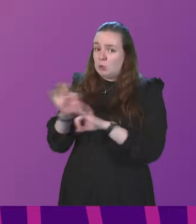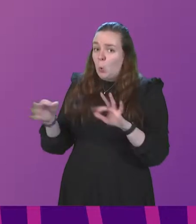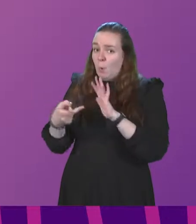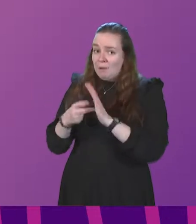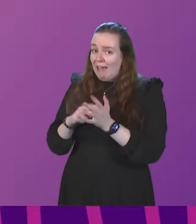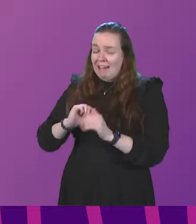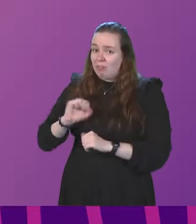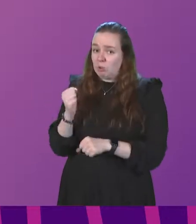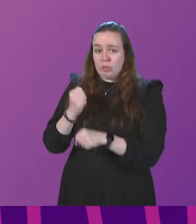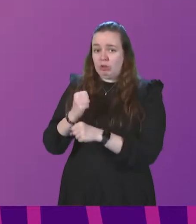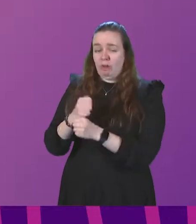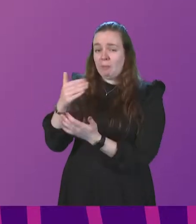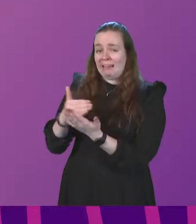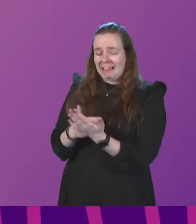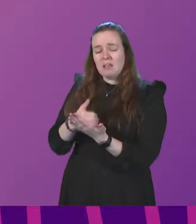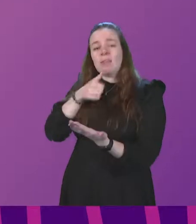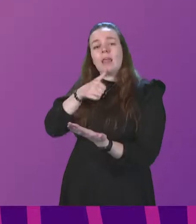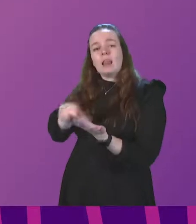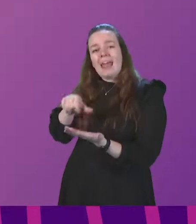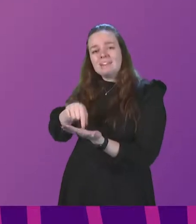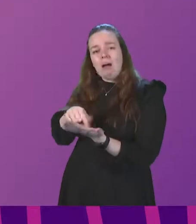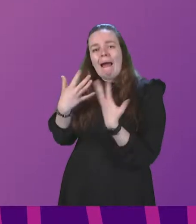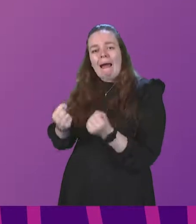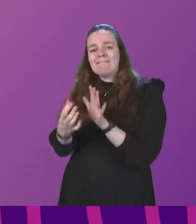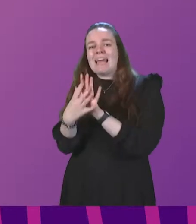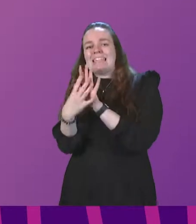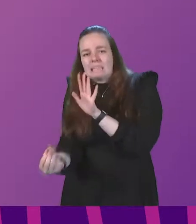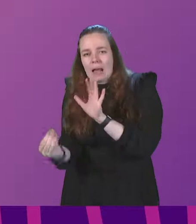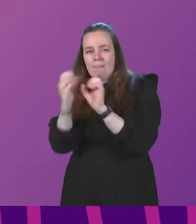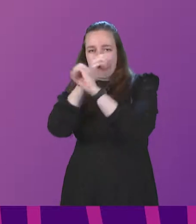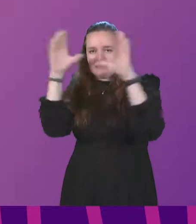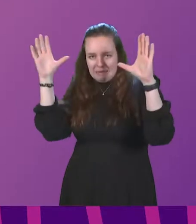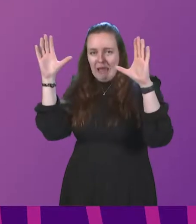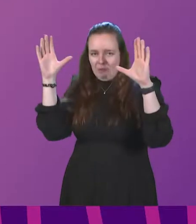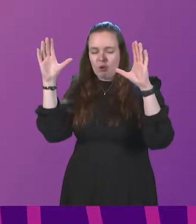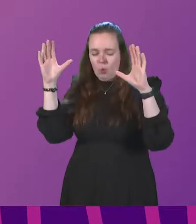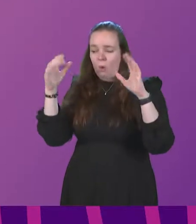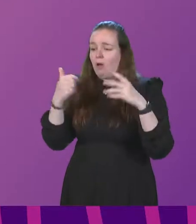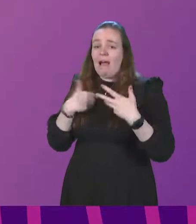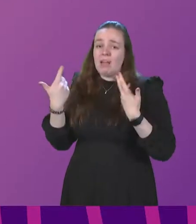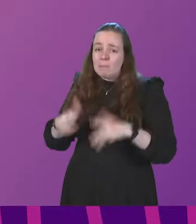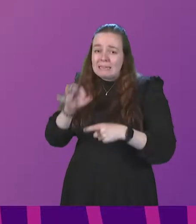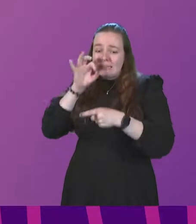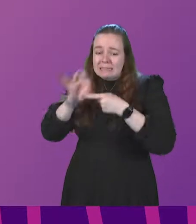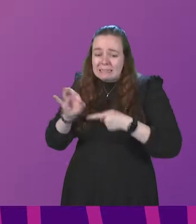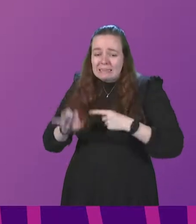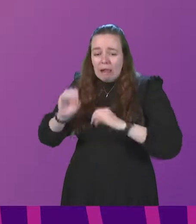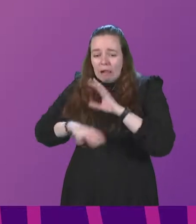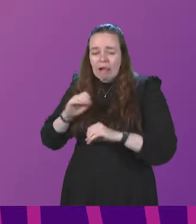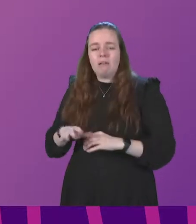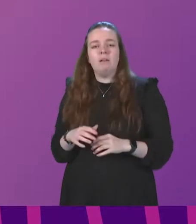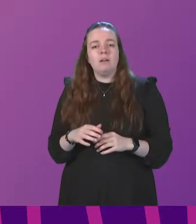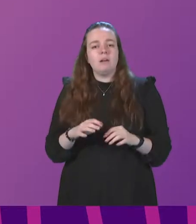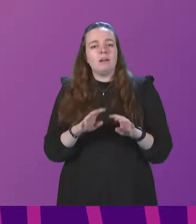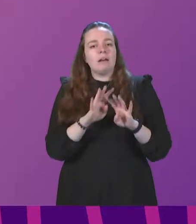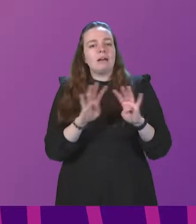Government guidance. The letter gave an example scenario that I've went into in detail. Secretary, if you